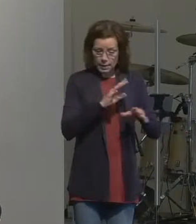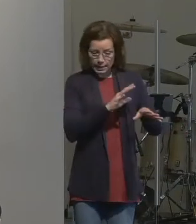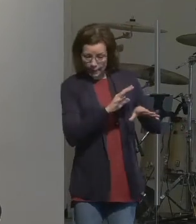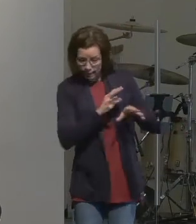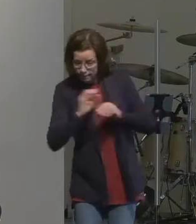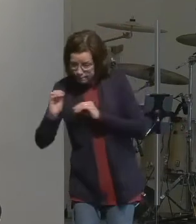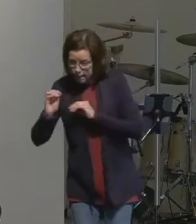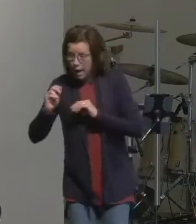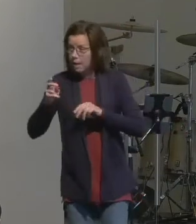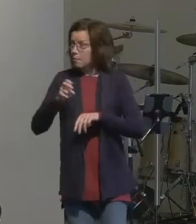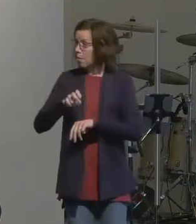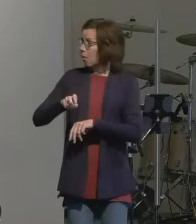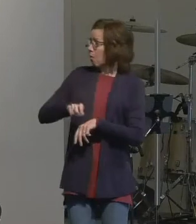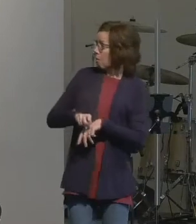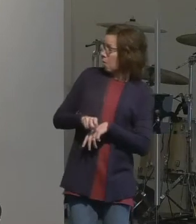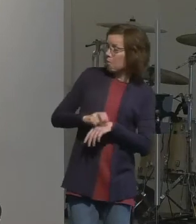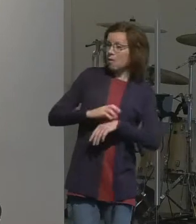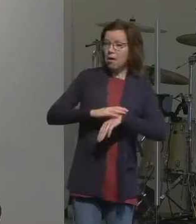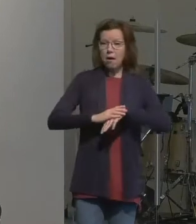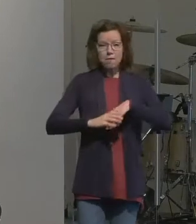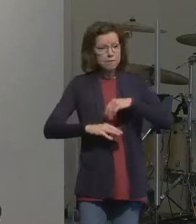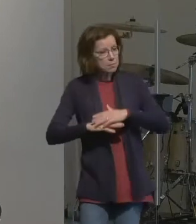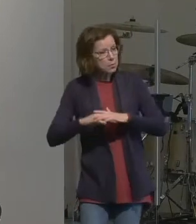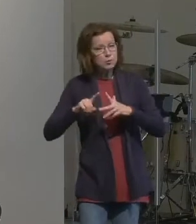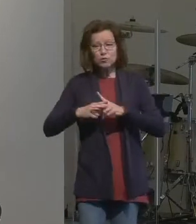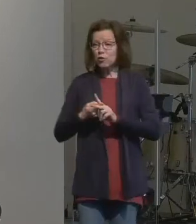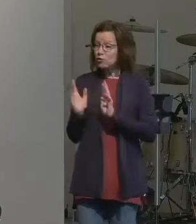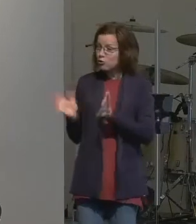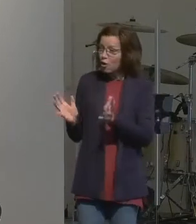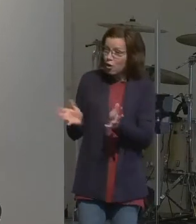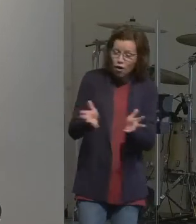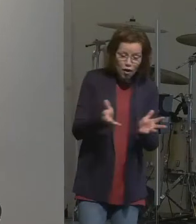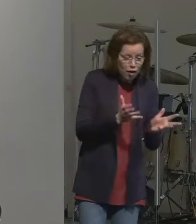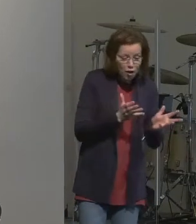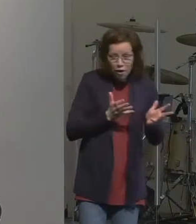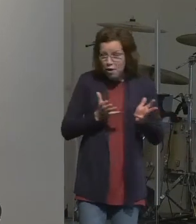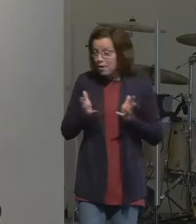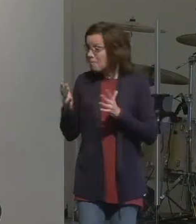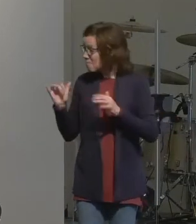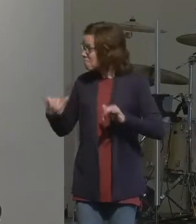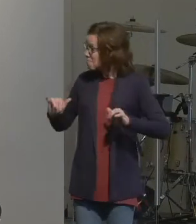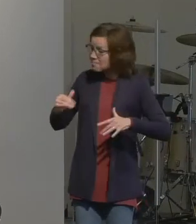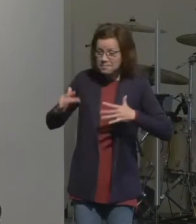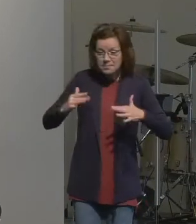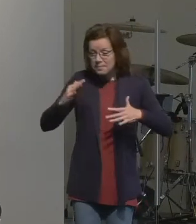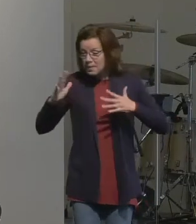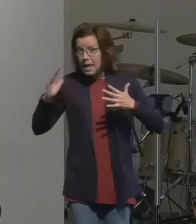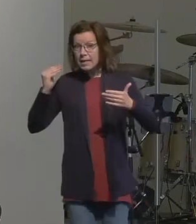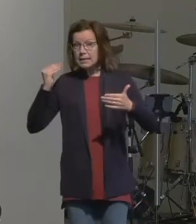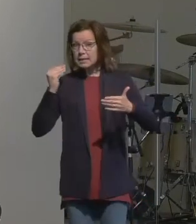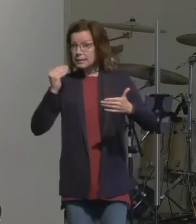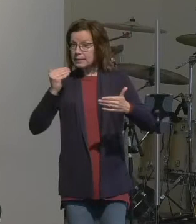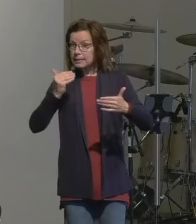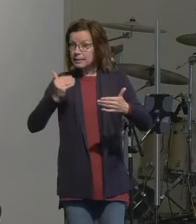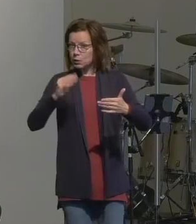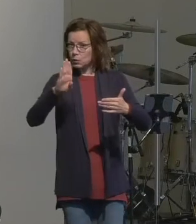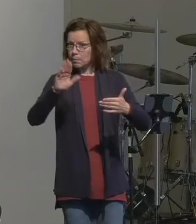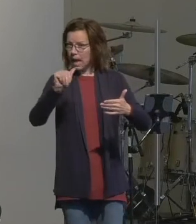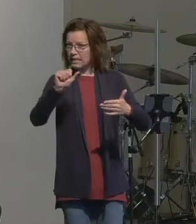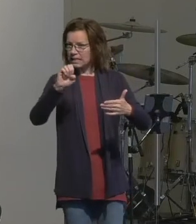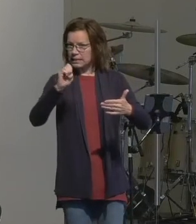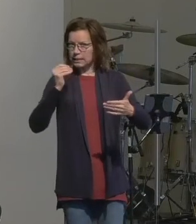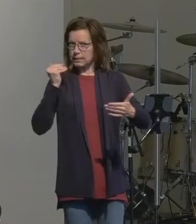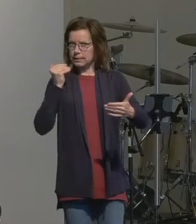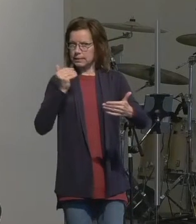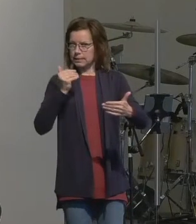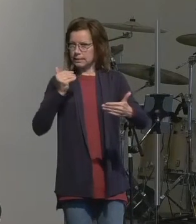people get comfortable because we think we're okay and everyone starts to talk and then we get to where you can see the base and